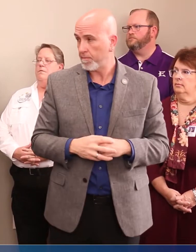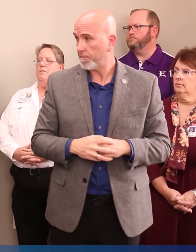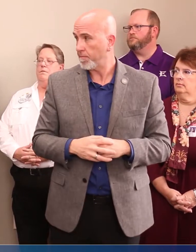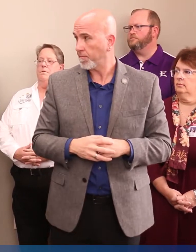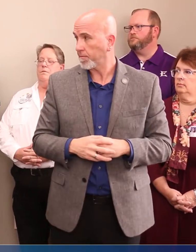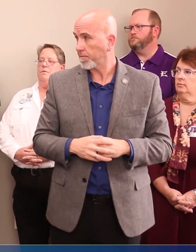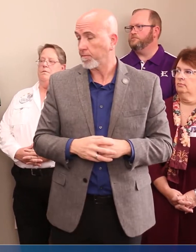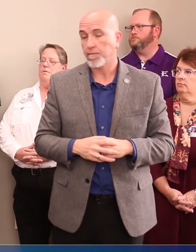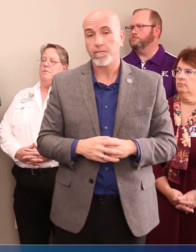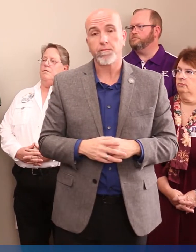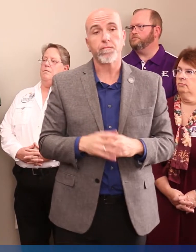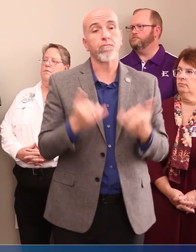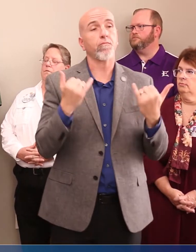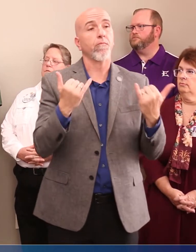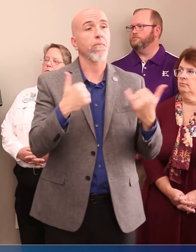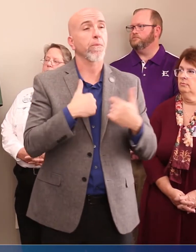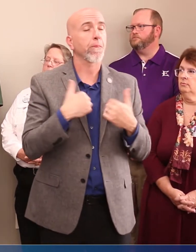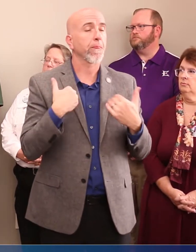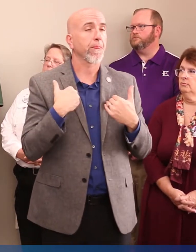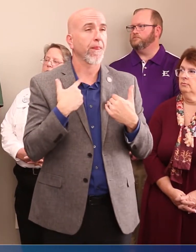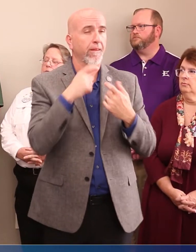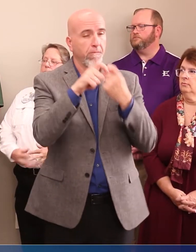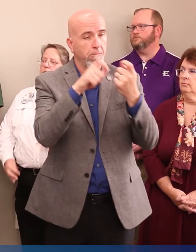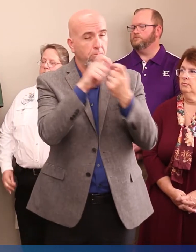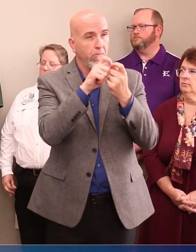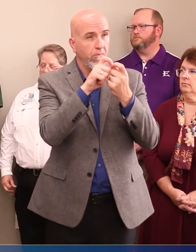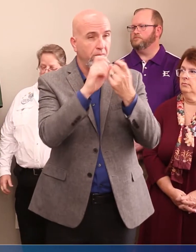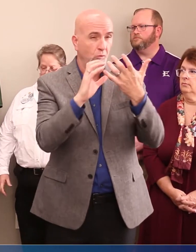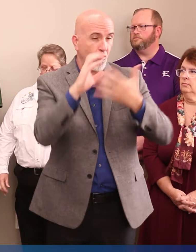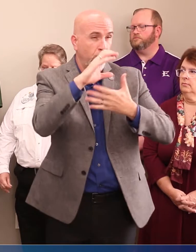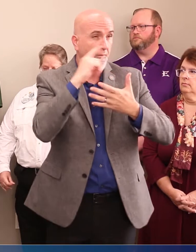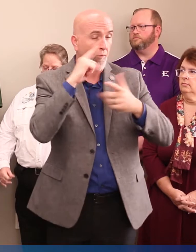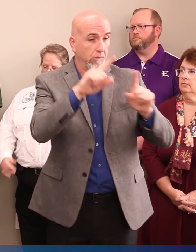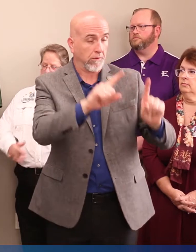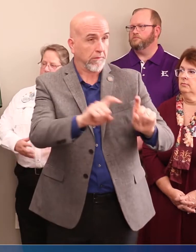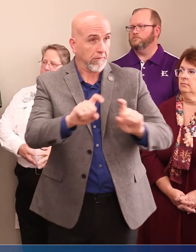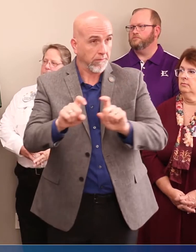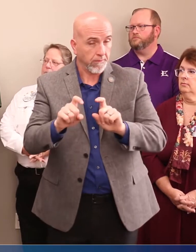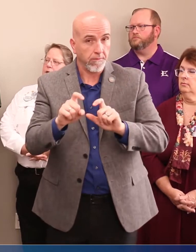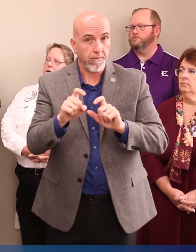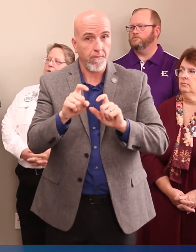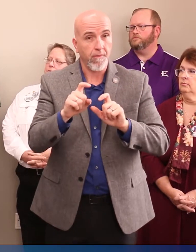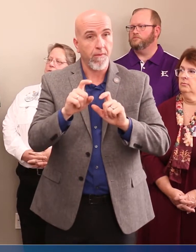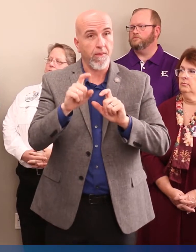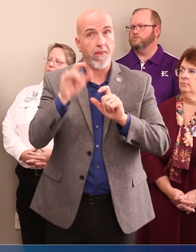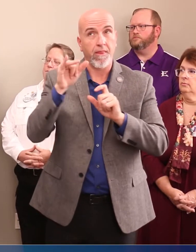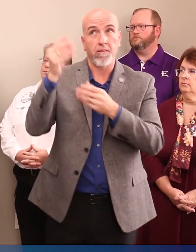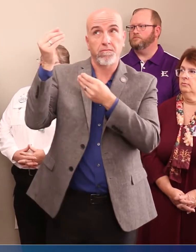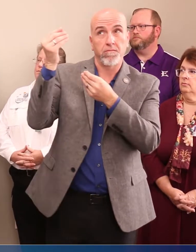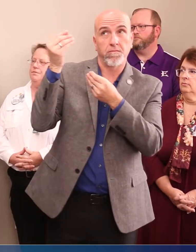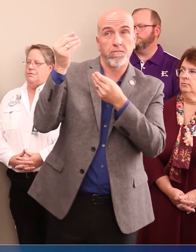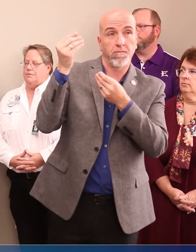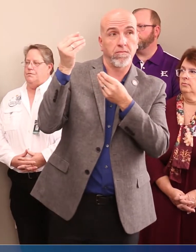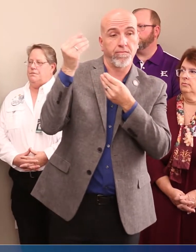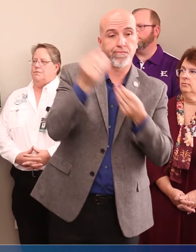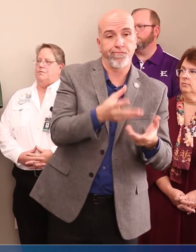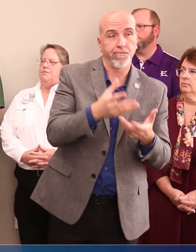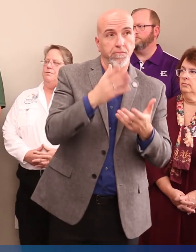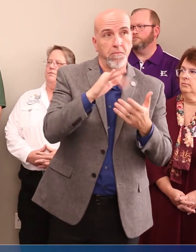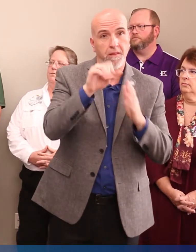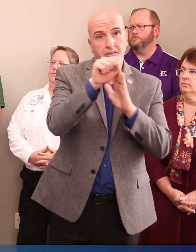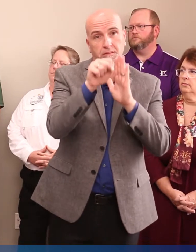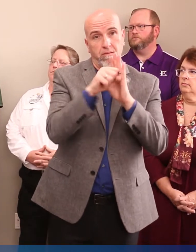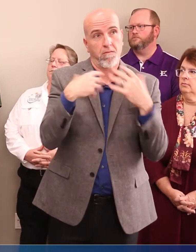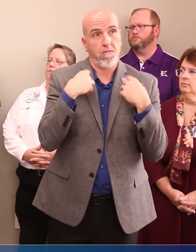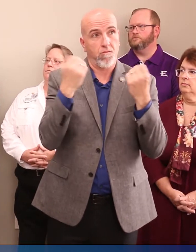Currently, we have specific criteria for testing that's passed down by the Department of State Health Services